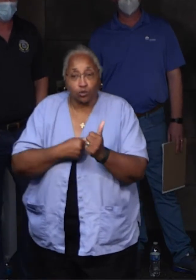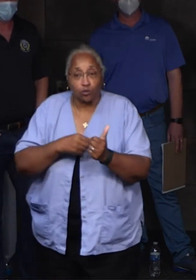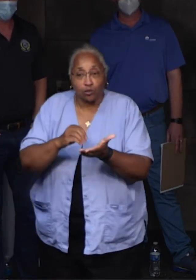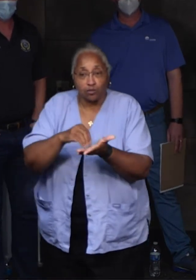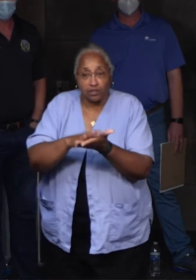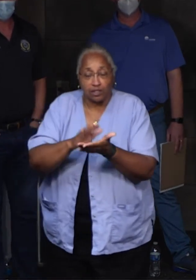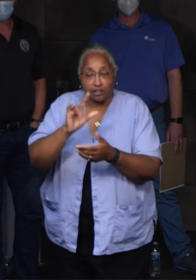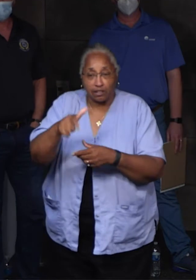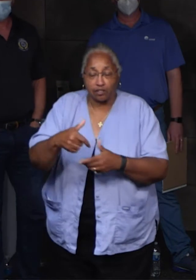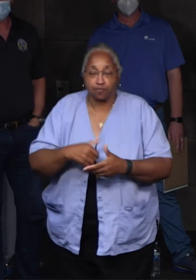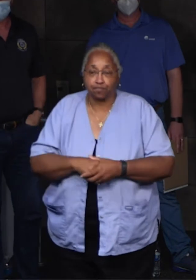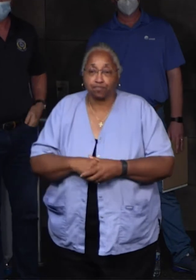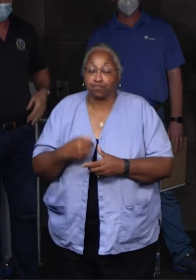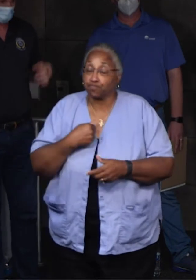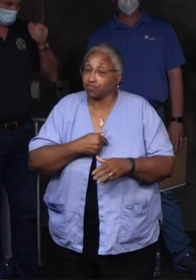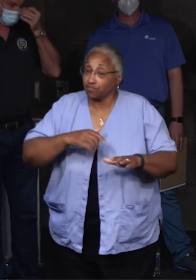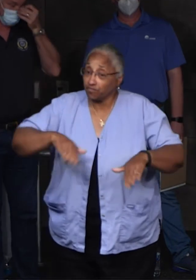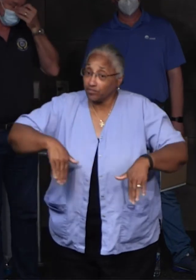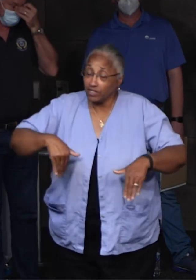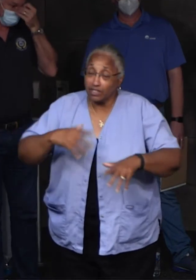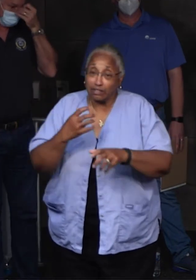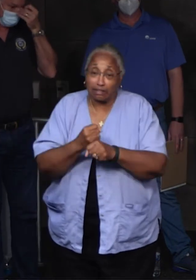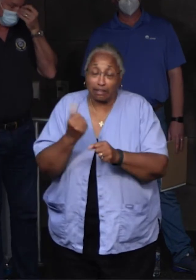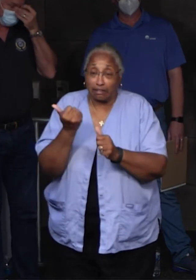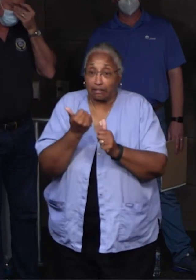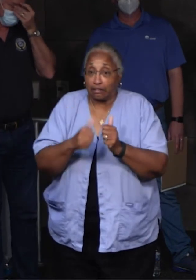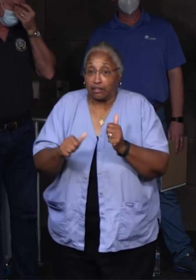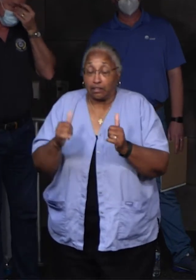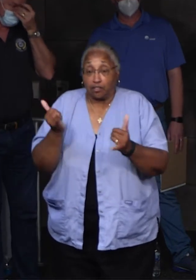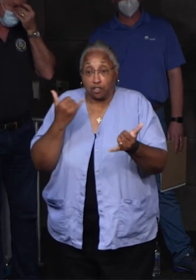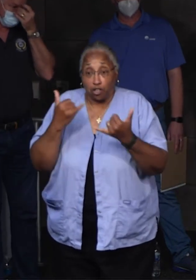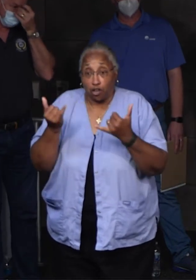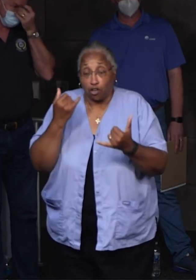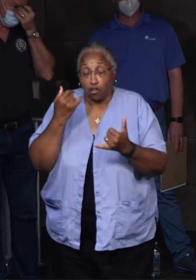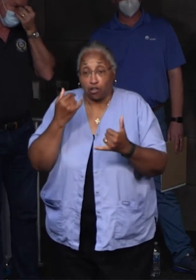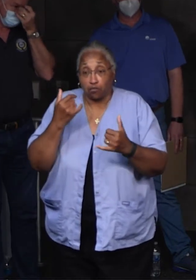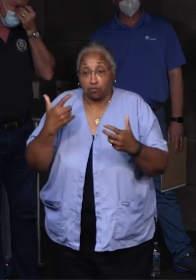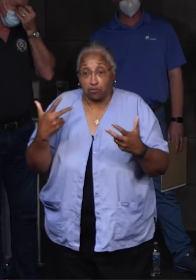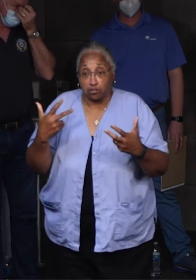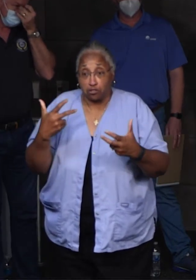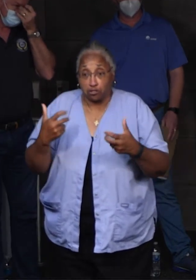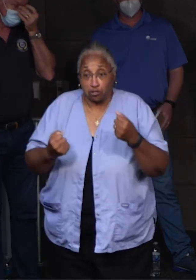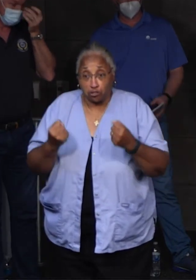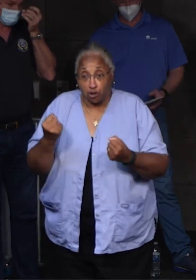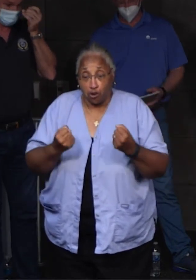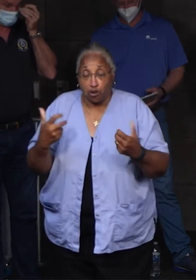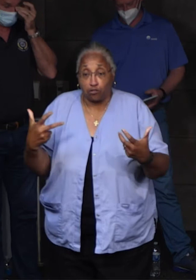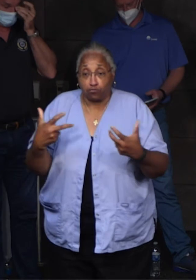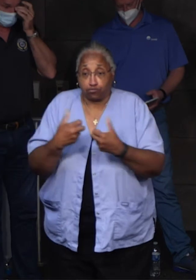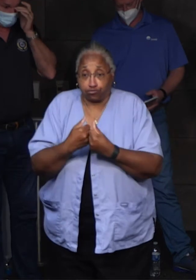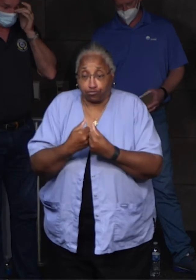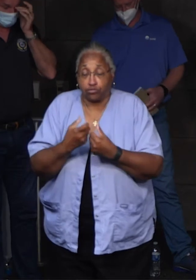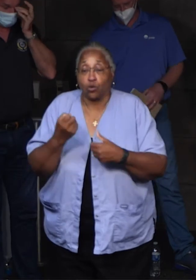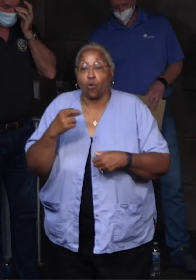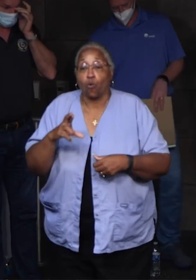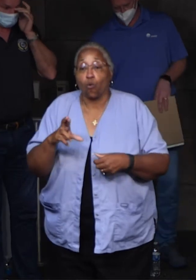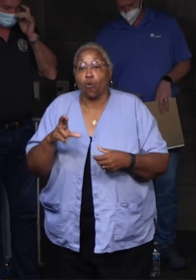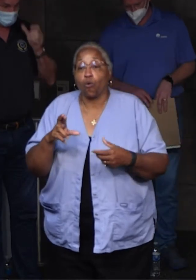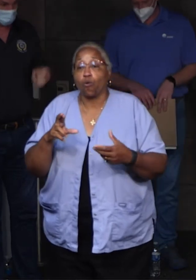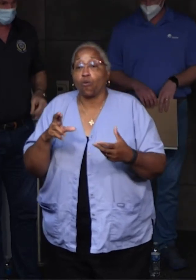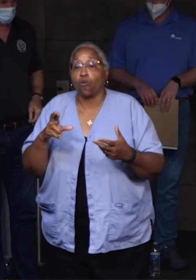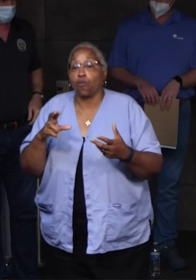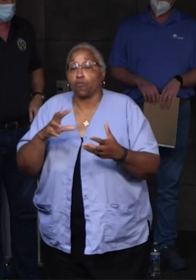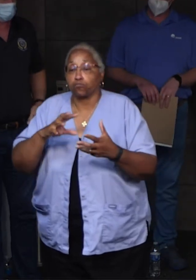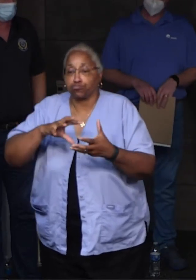We haven't received any calls today about vehicular accidents involving or becoming entangled in downed power lines.